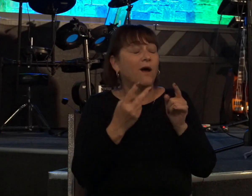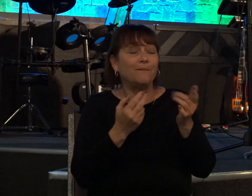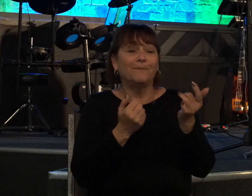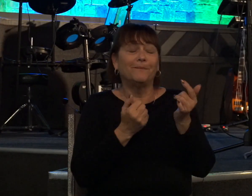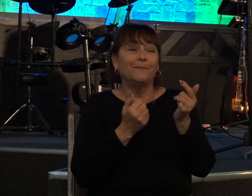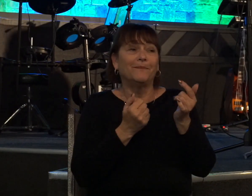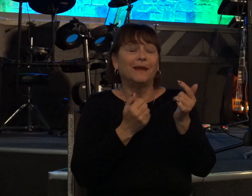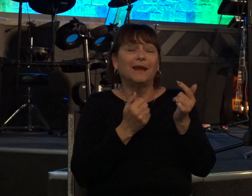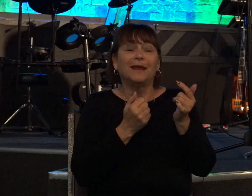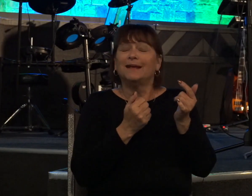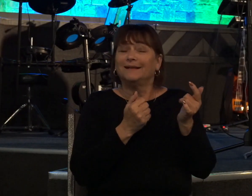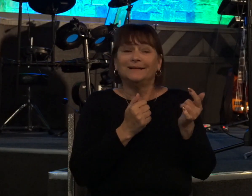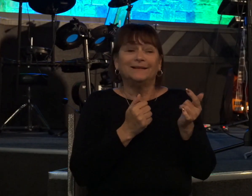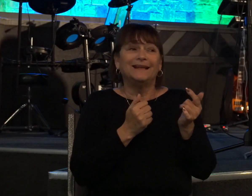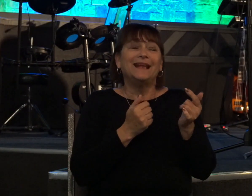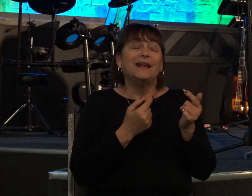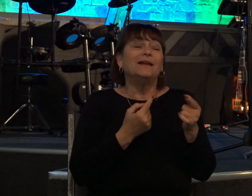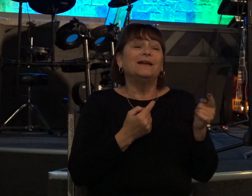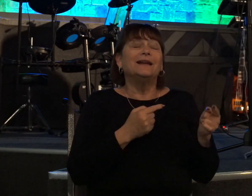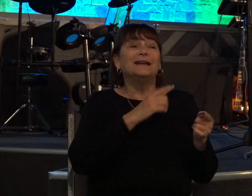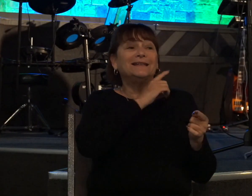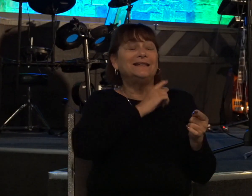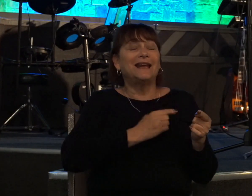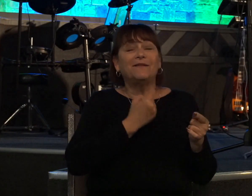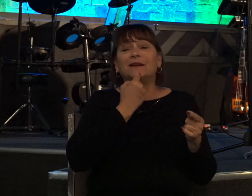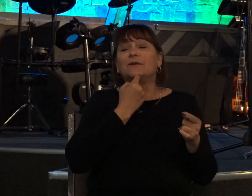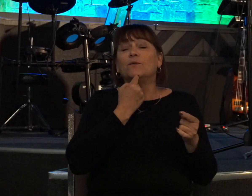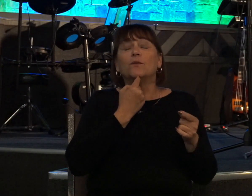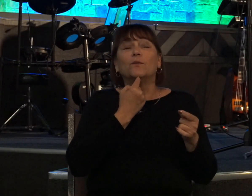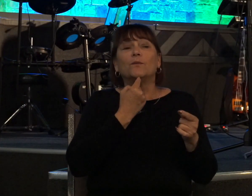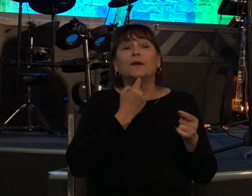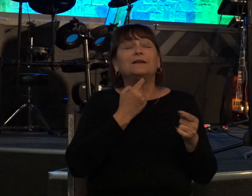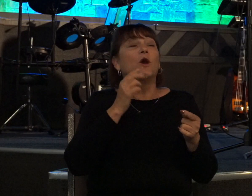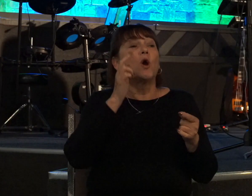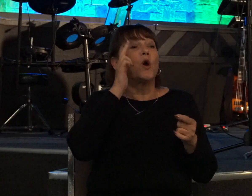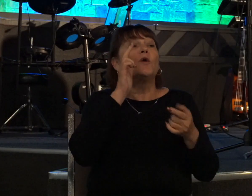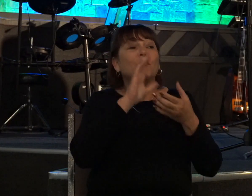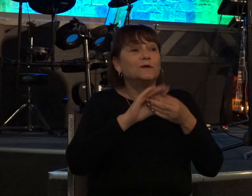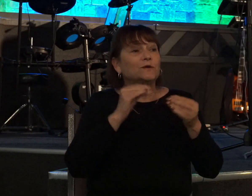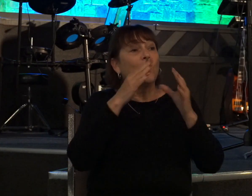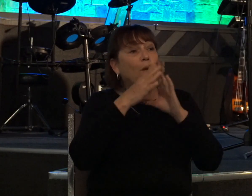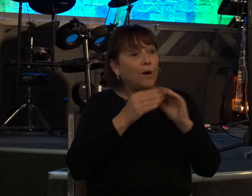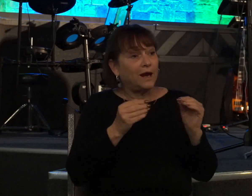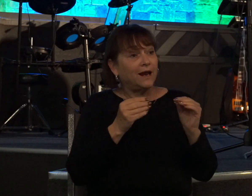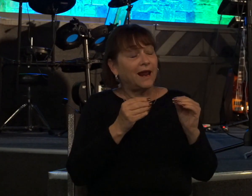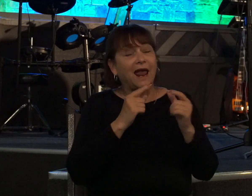a death sentence on himself when he was told the parable of the little lamb that was stolen from the poor man